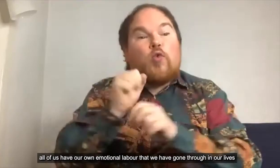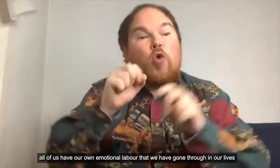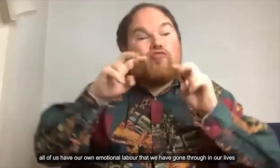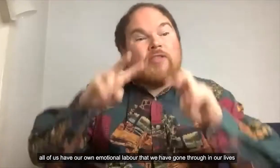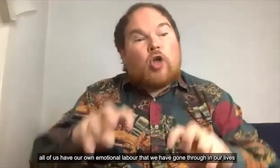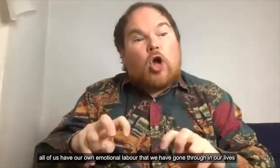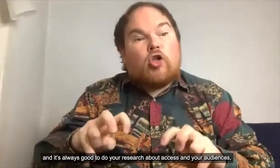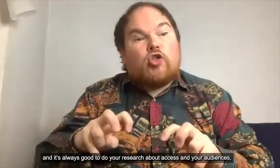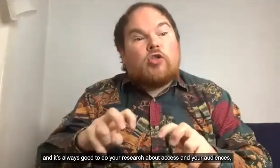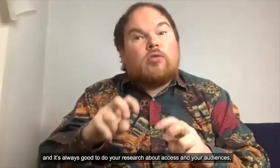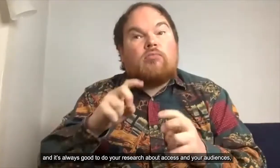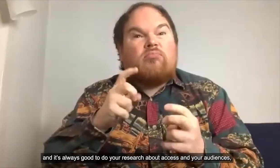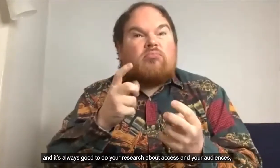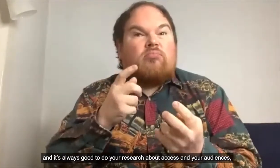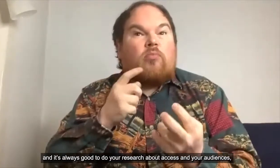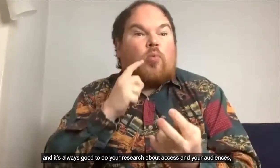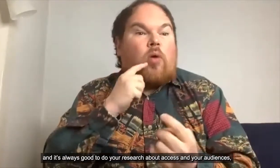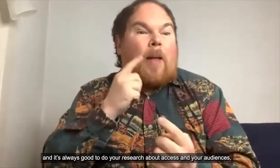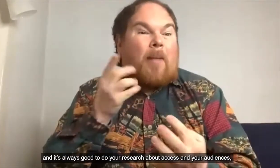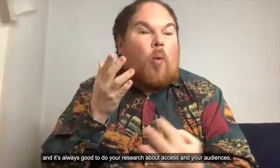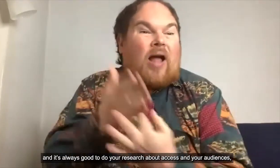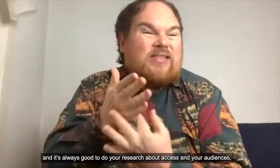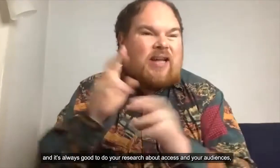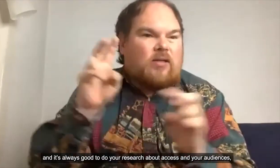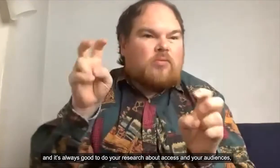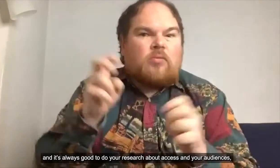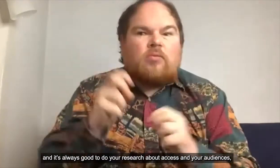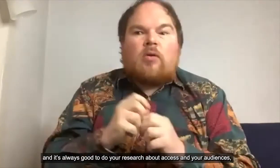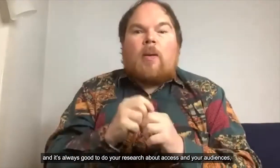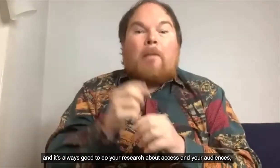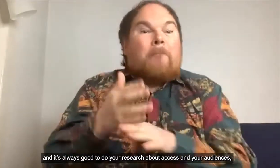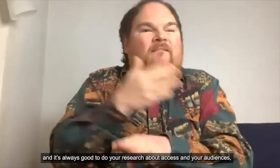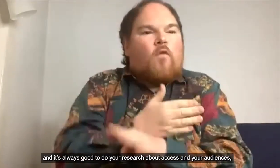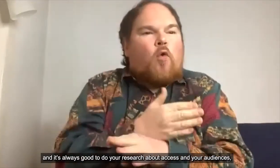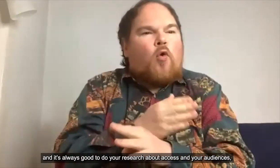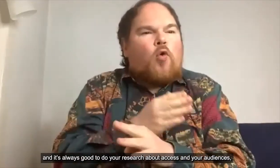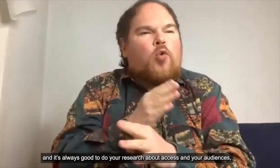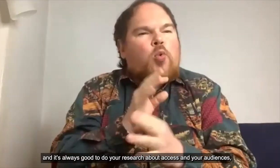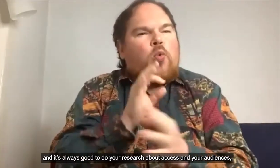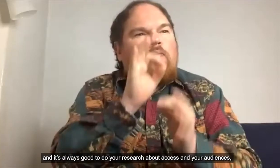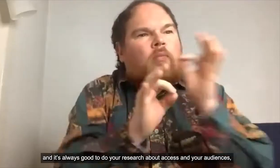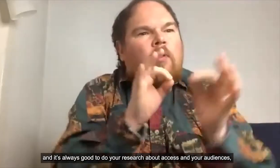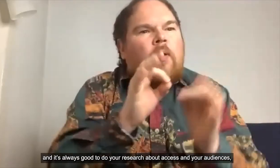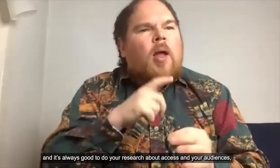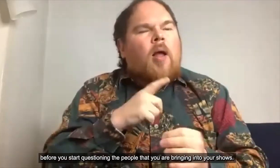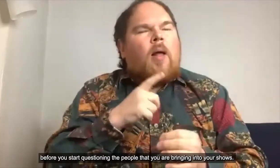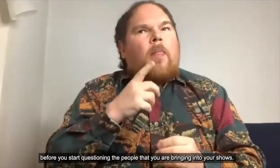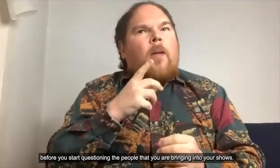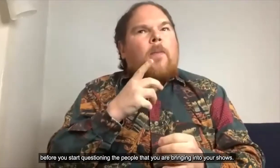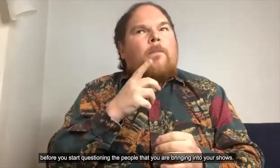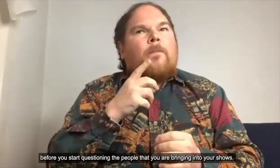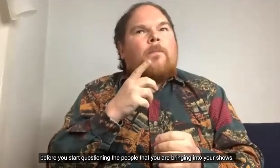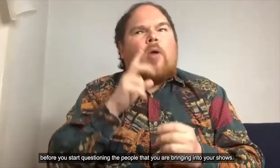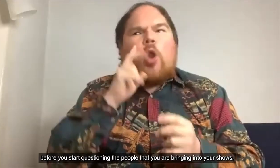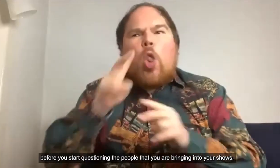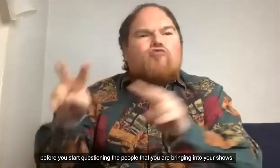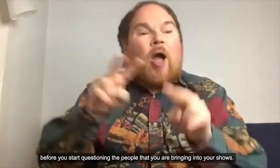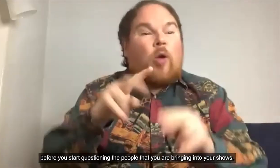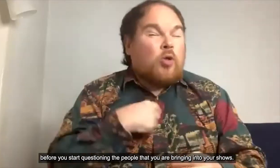and it's always good to do your research about access and about your audiences before you start questioning